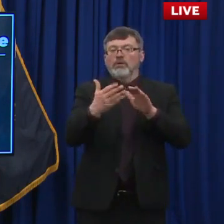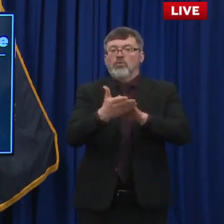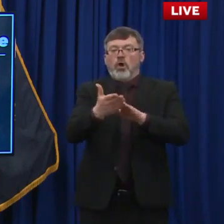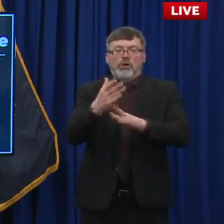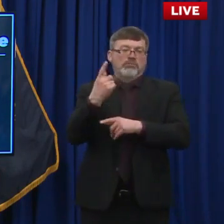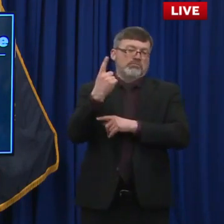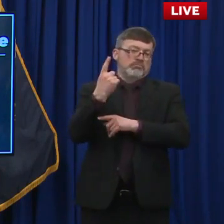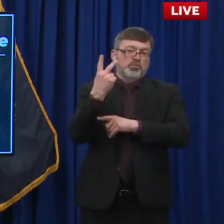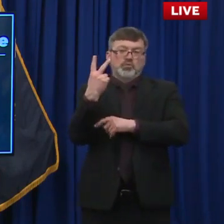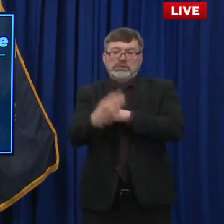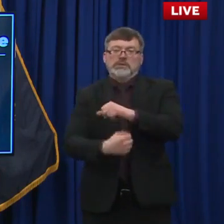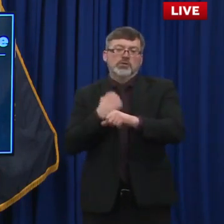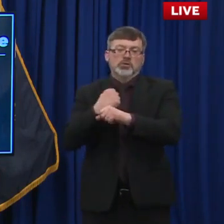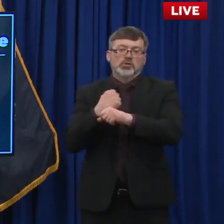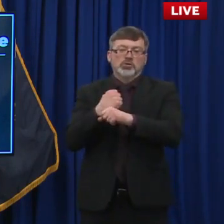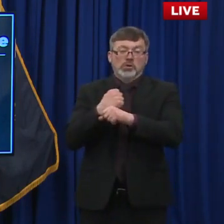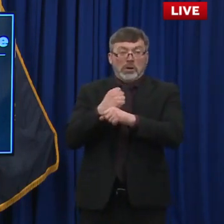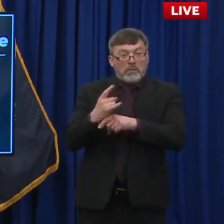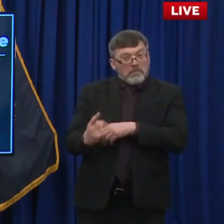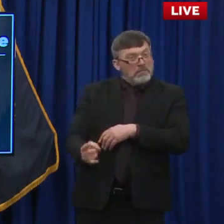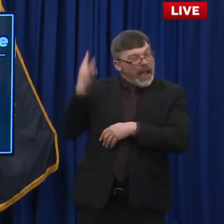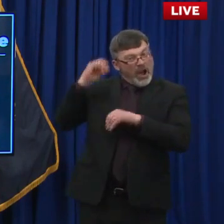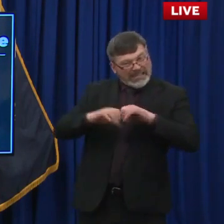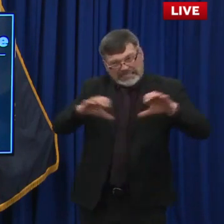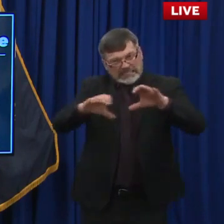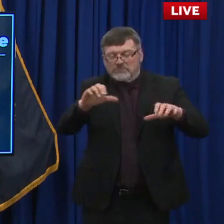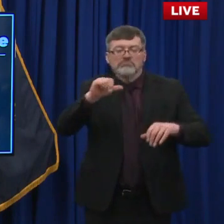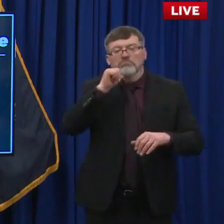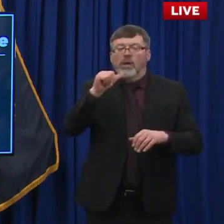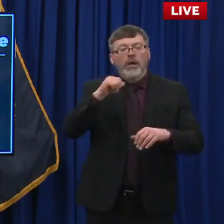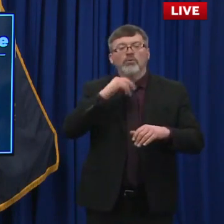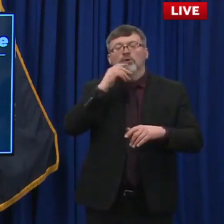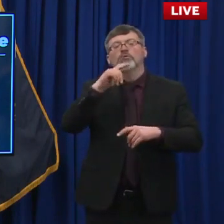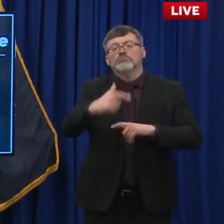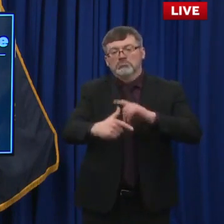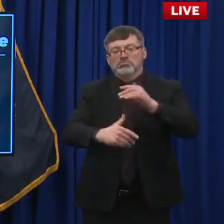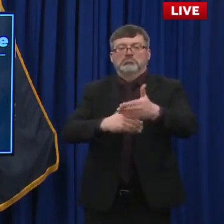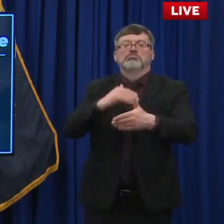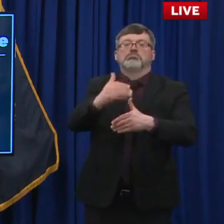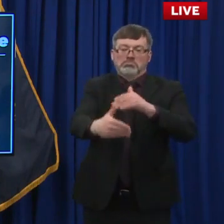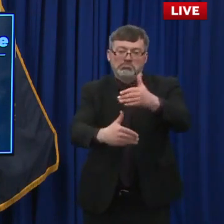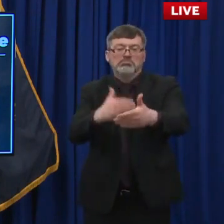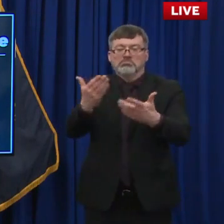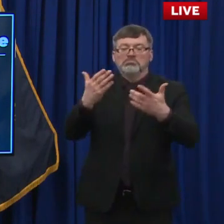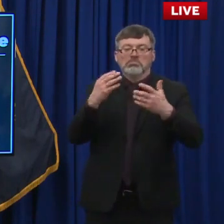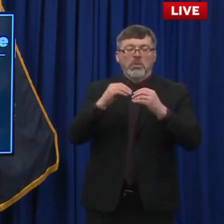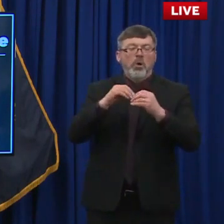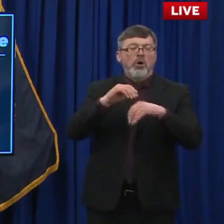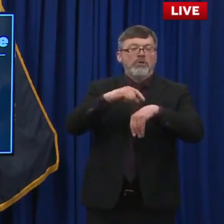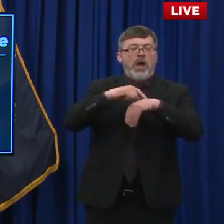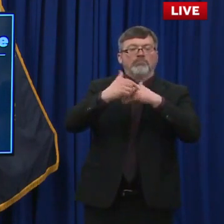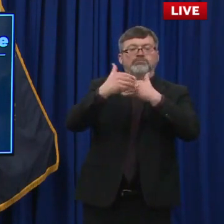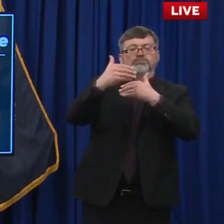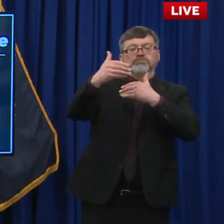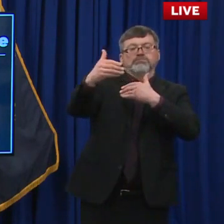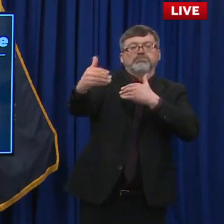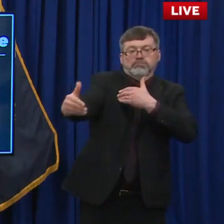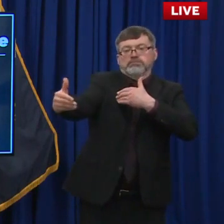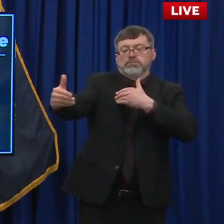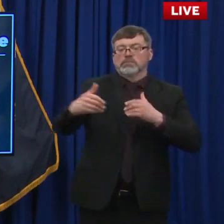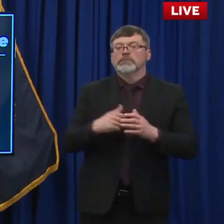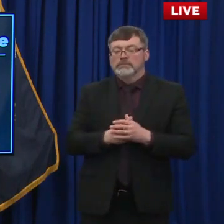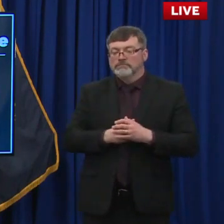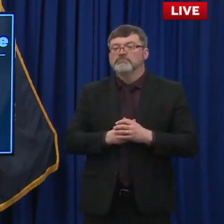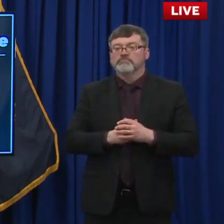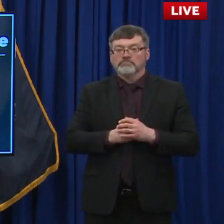and next year is how they'll roll this out. So, um, there's going to be a lot of opportunity out there. Uh, lastly, a few